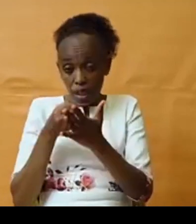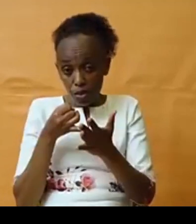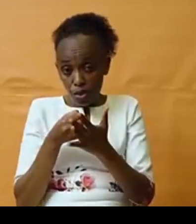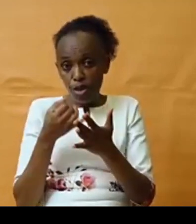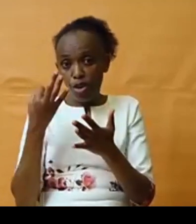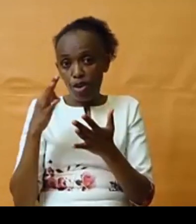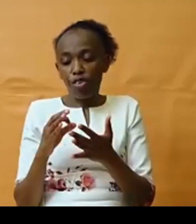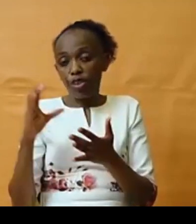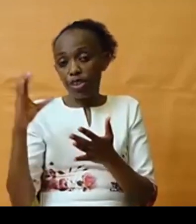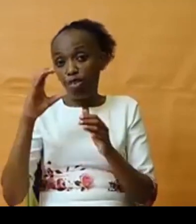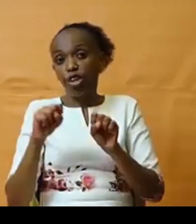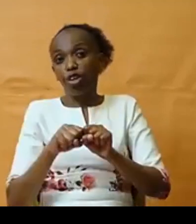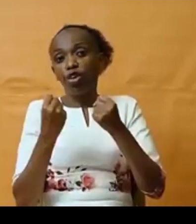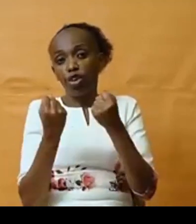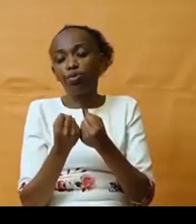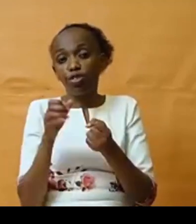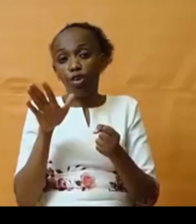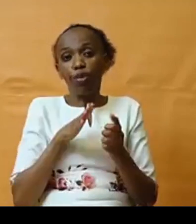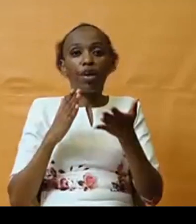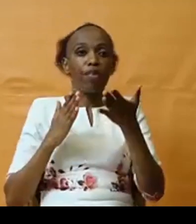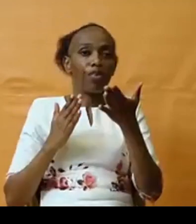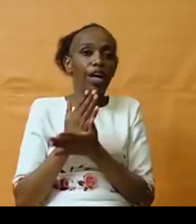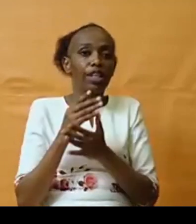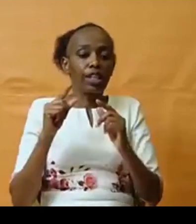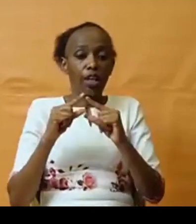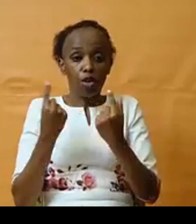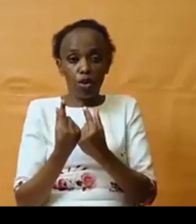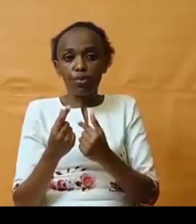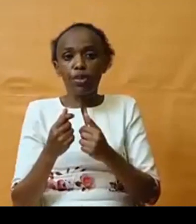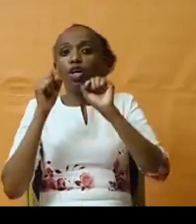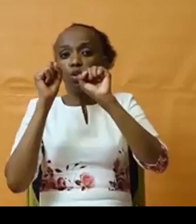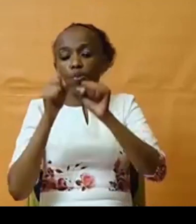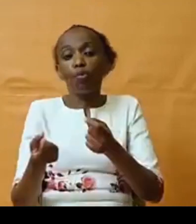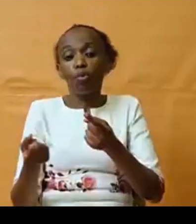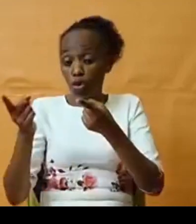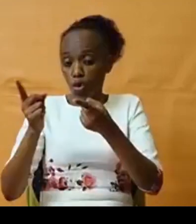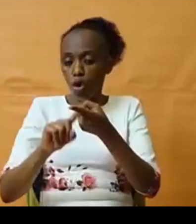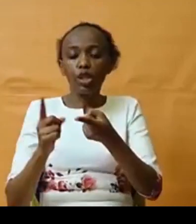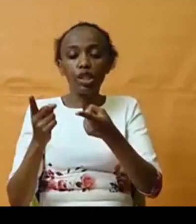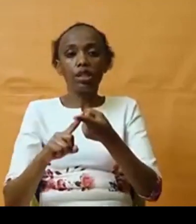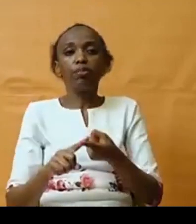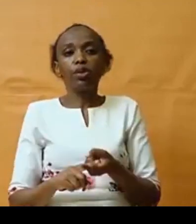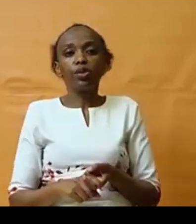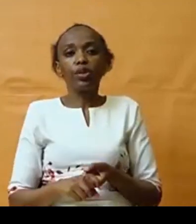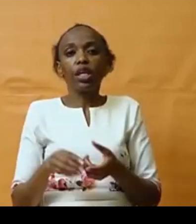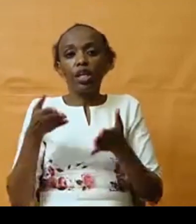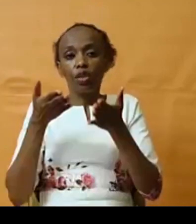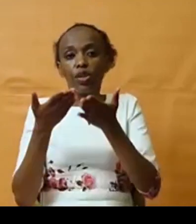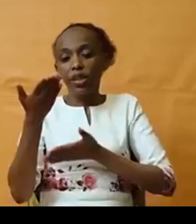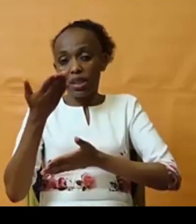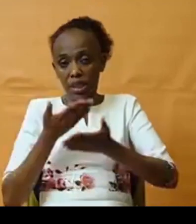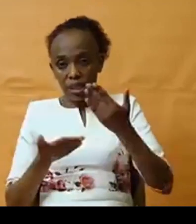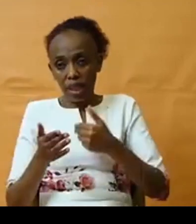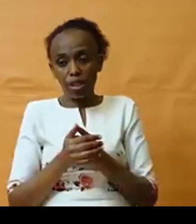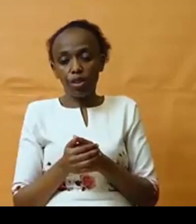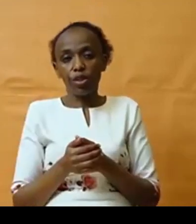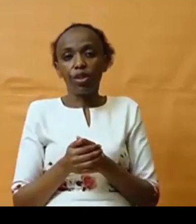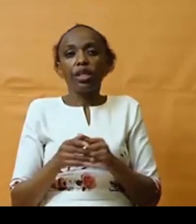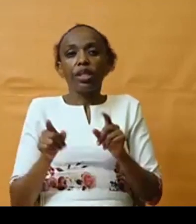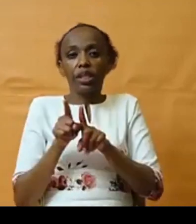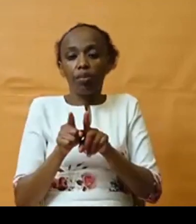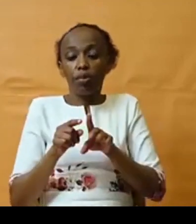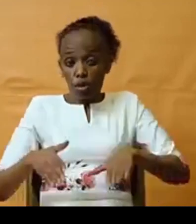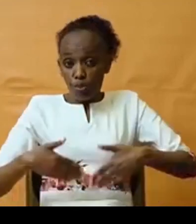for women's rights groups to be able to contribute into these discussions, or to also present their